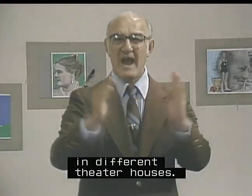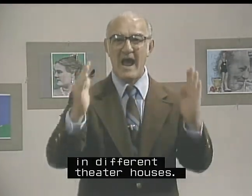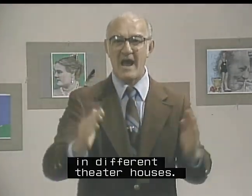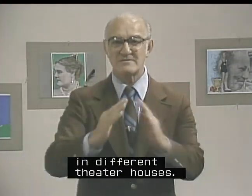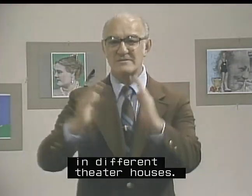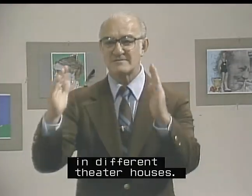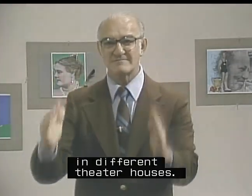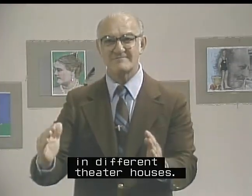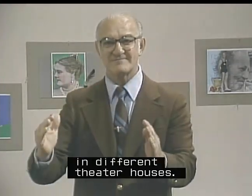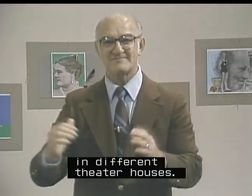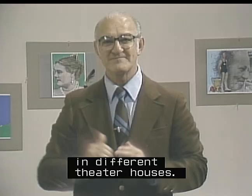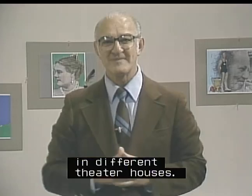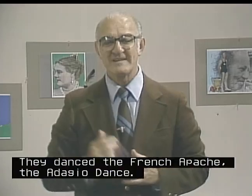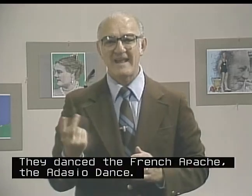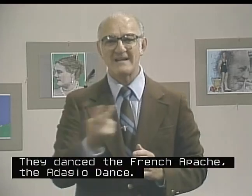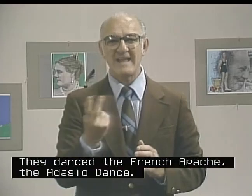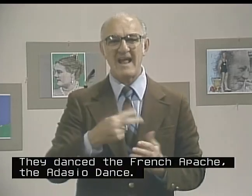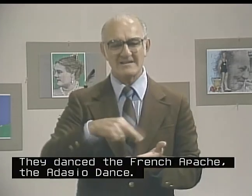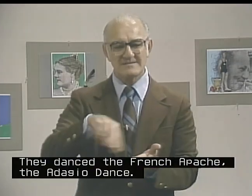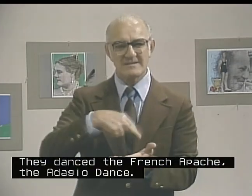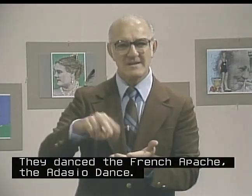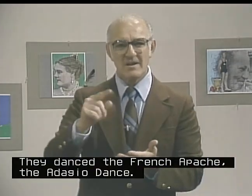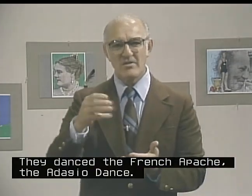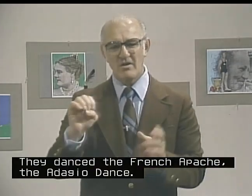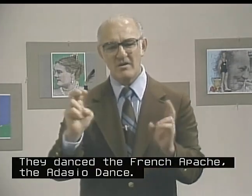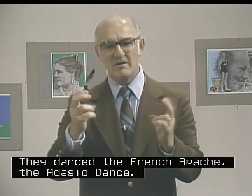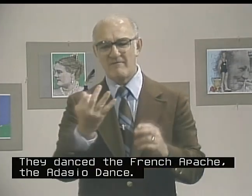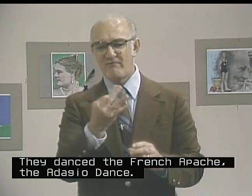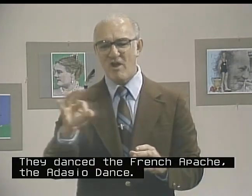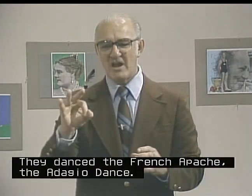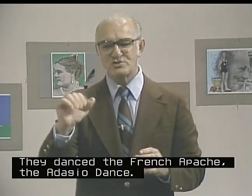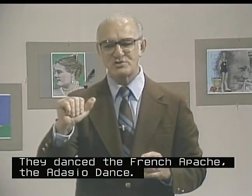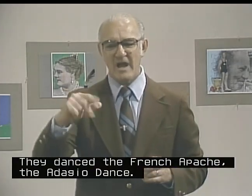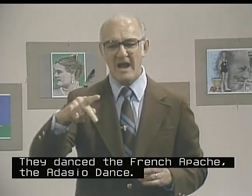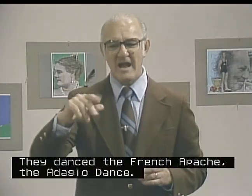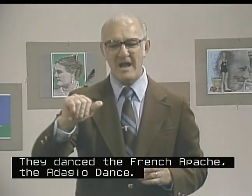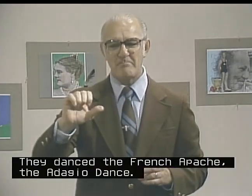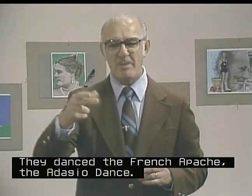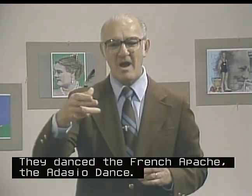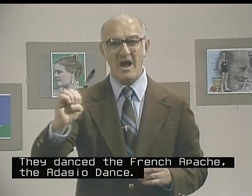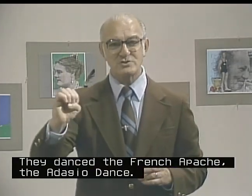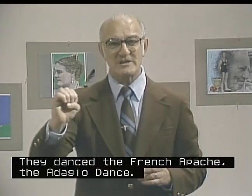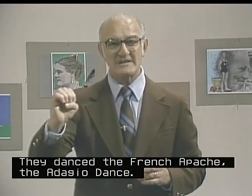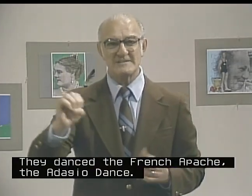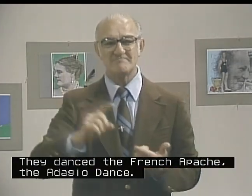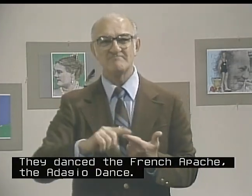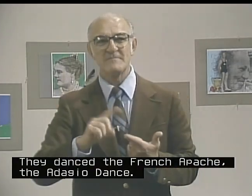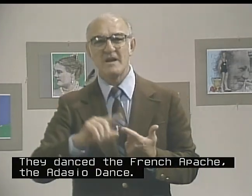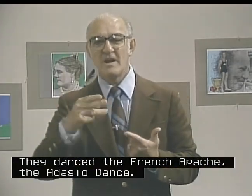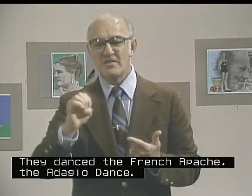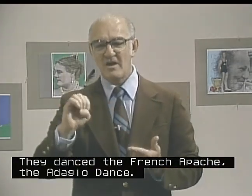houses. They danced the French apathy, the